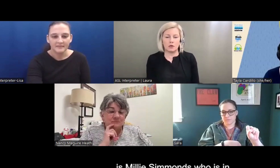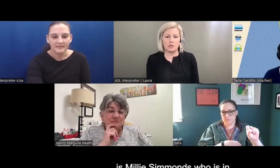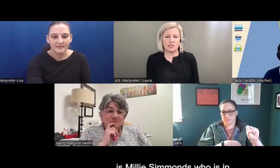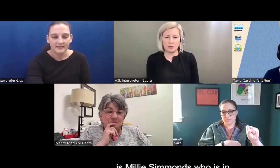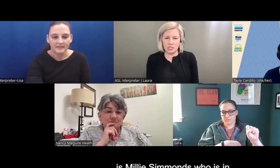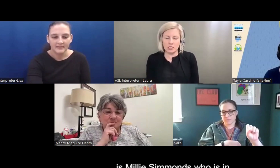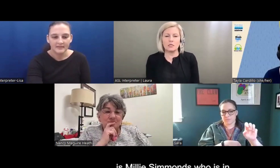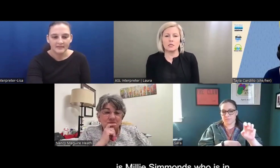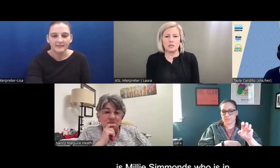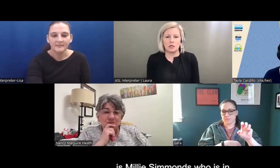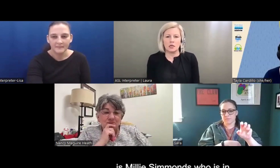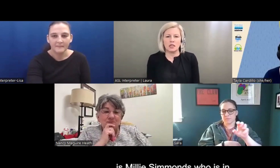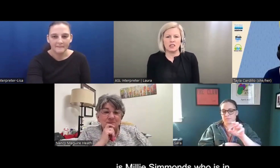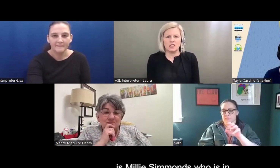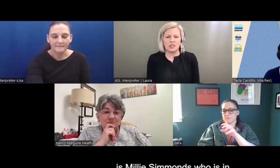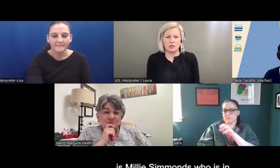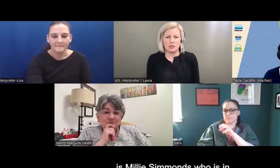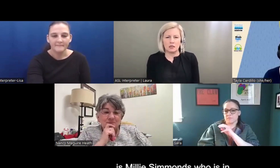Simons.